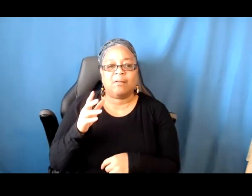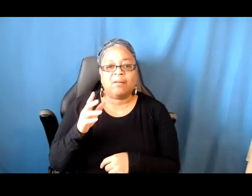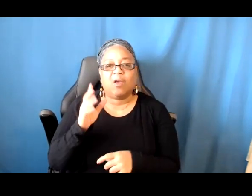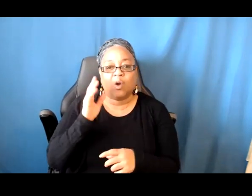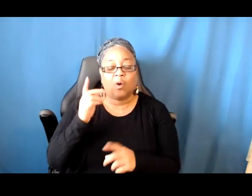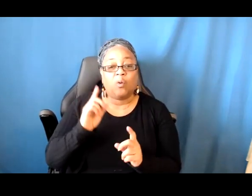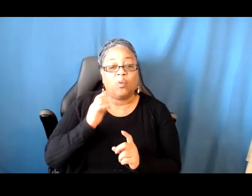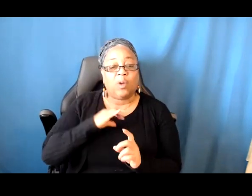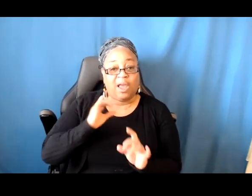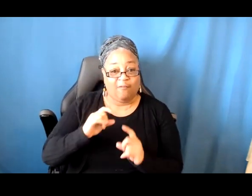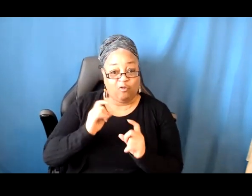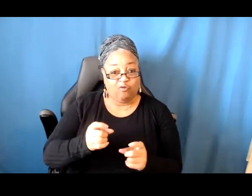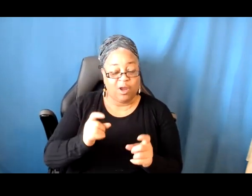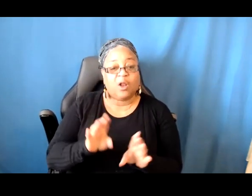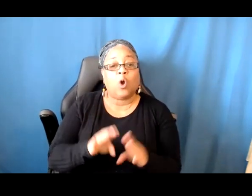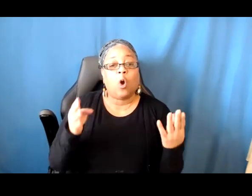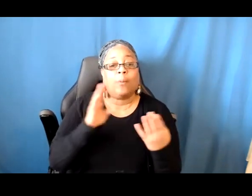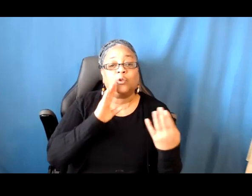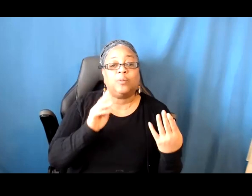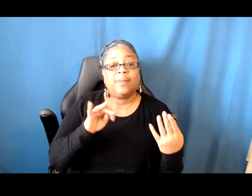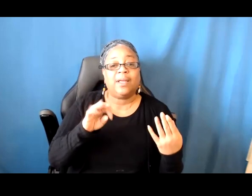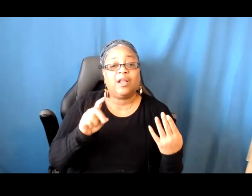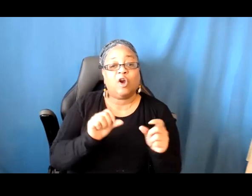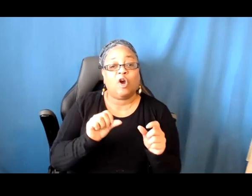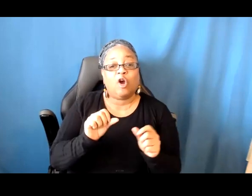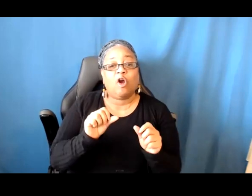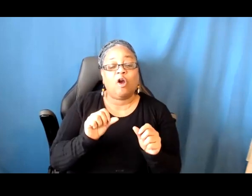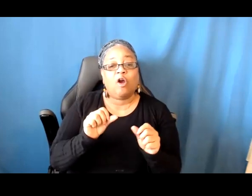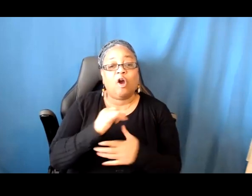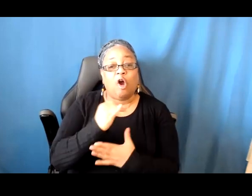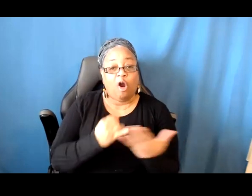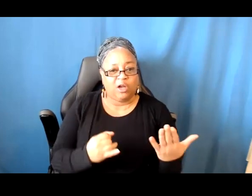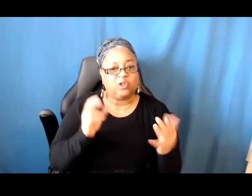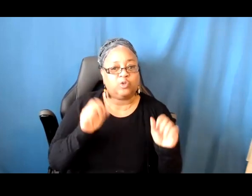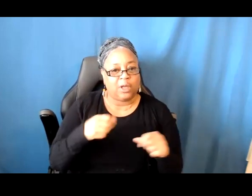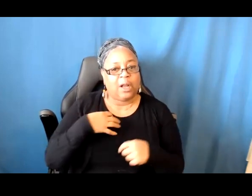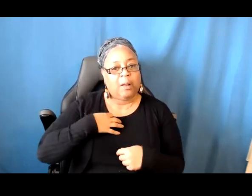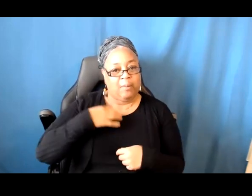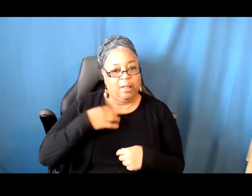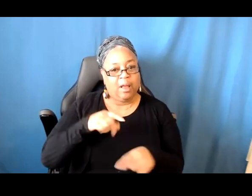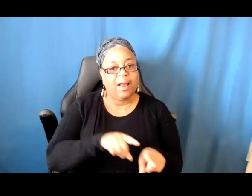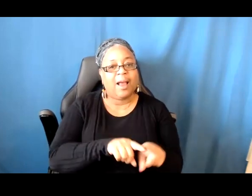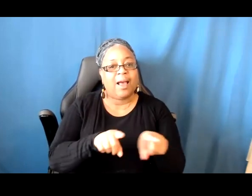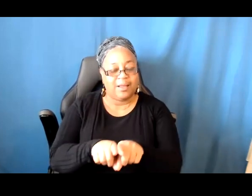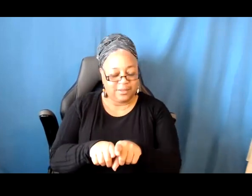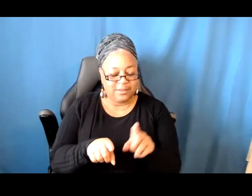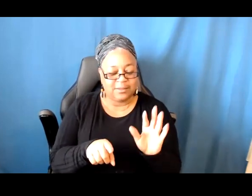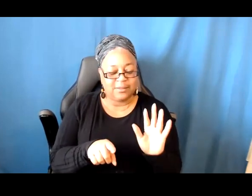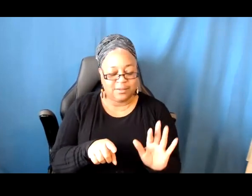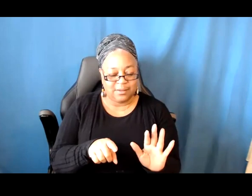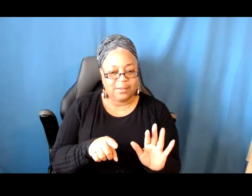You are able to apply to the Creative Capital Award as an individual artist, even if you applied to Hewlett, using the same